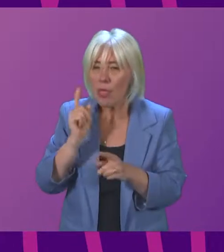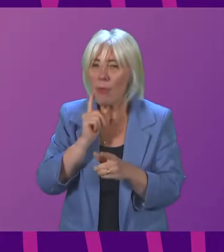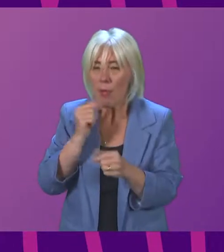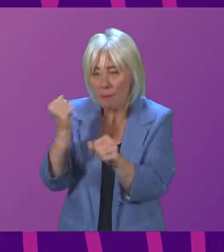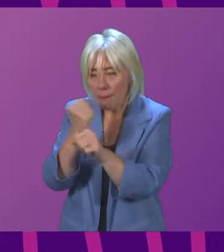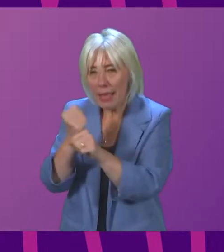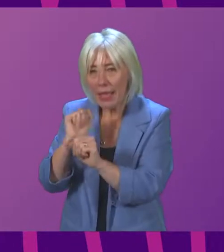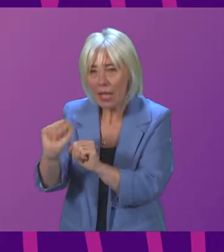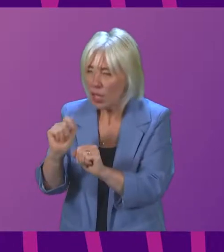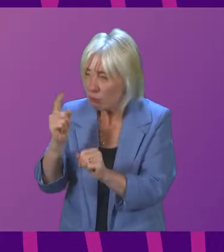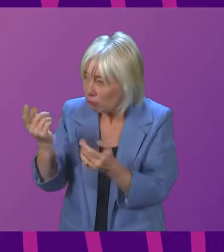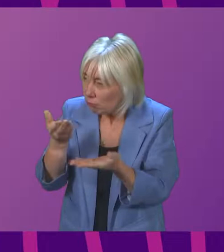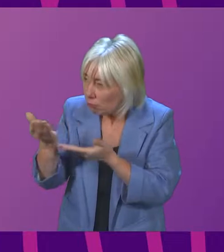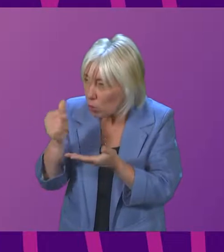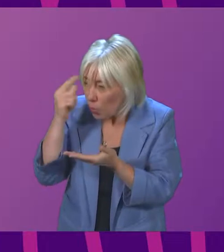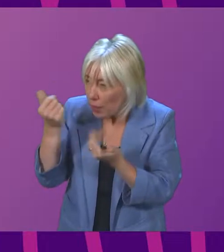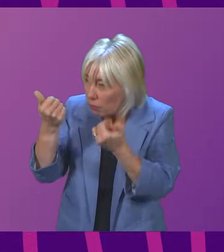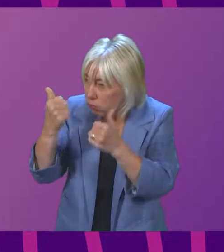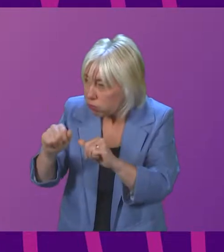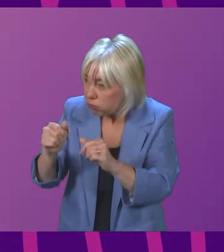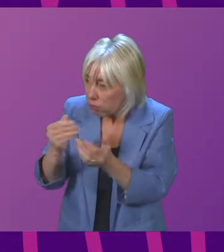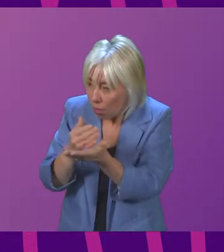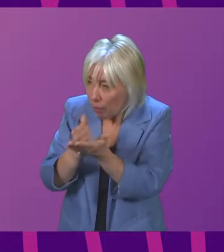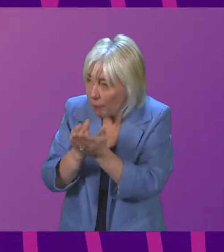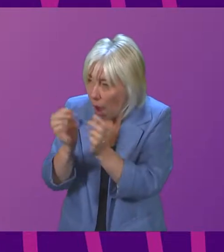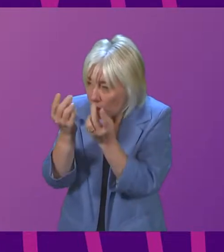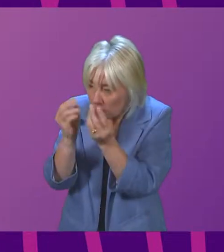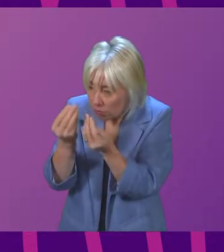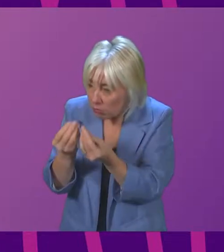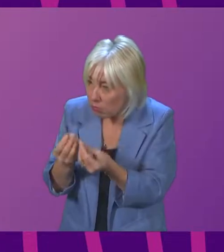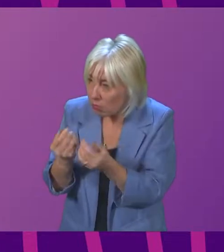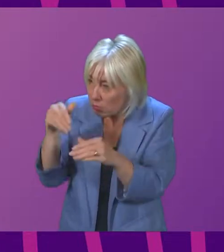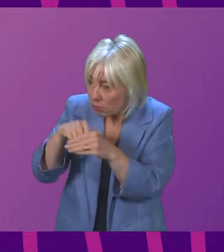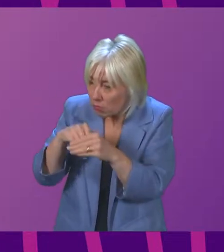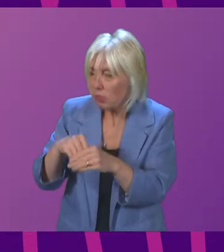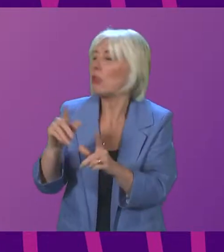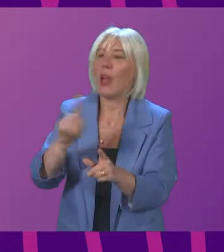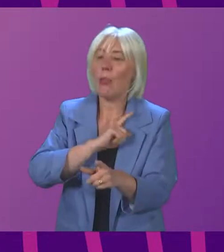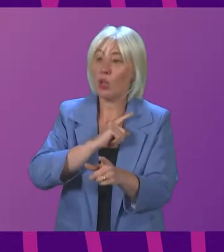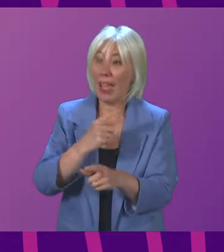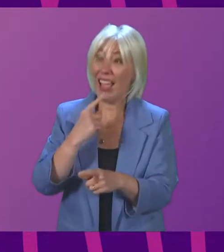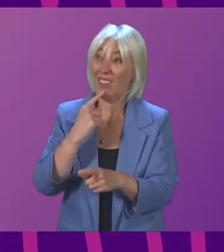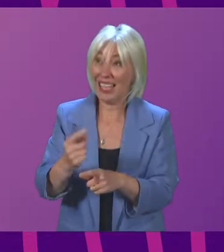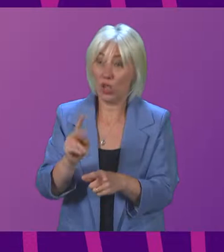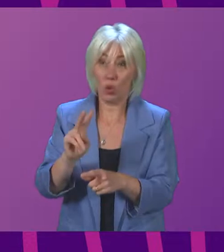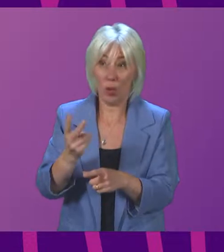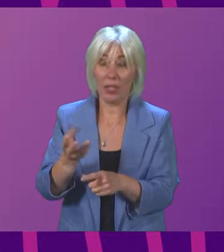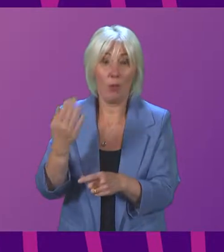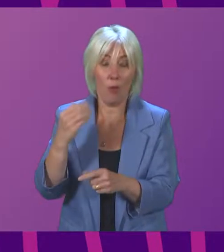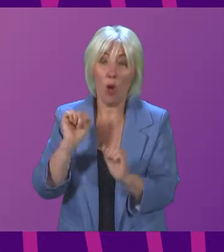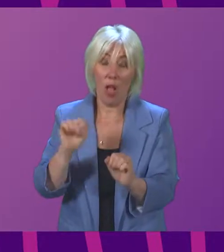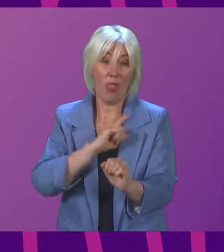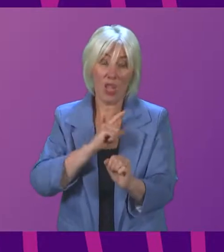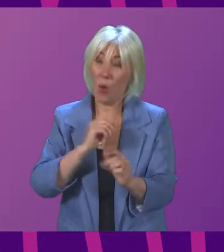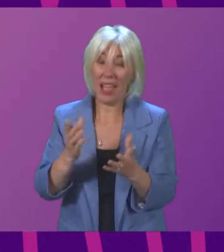supply issues are likely to be resolved more generally. But that's why, as I've said in the previous two answers, that we are giving that